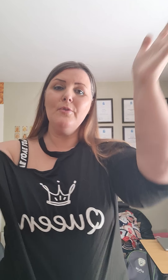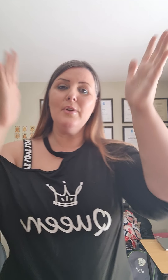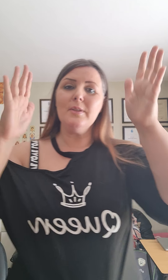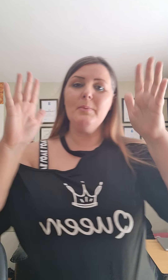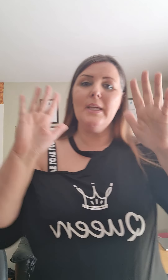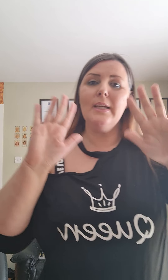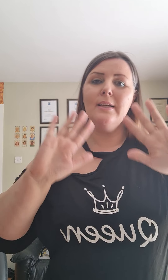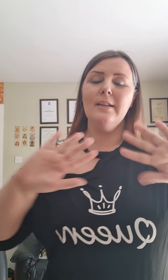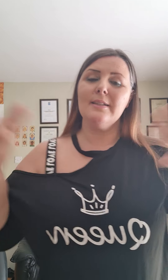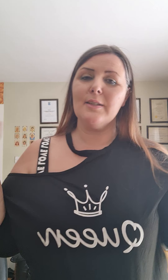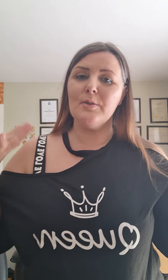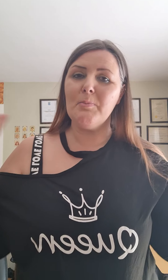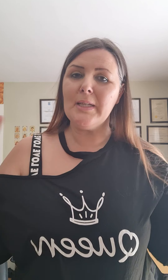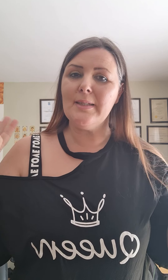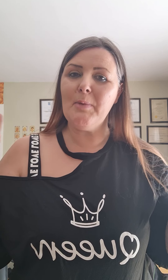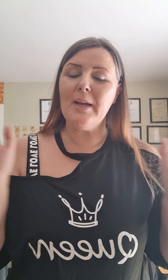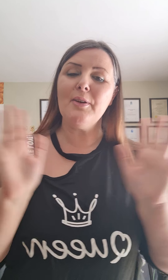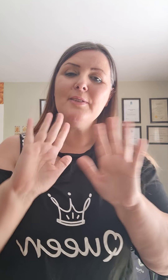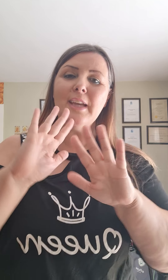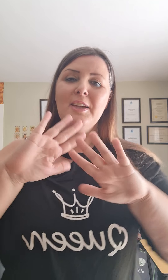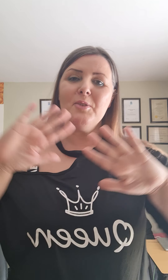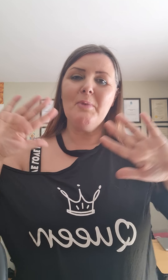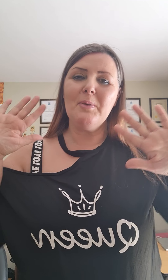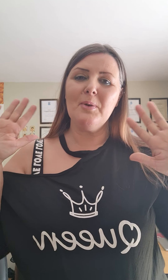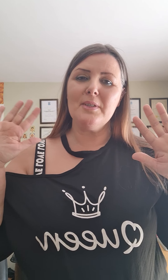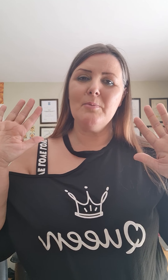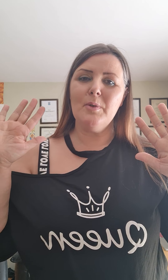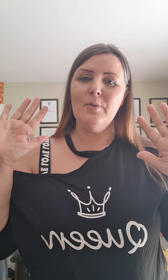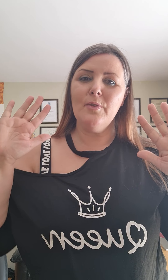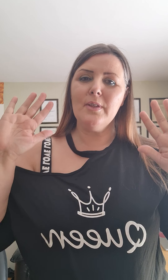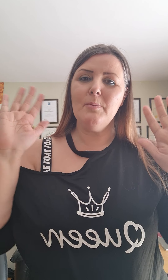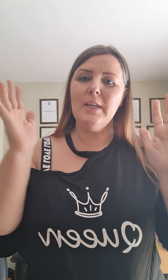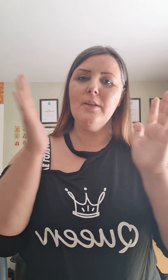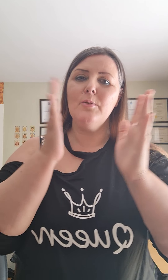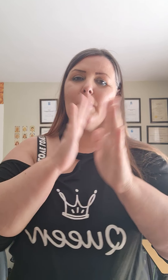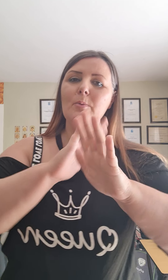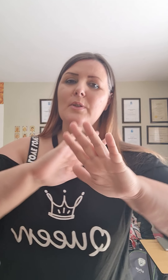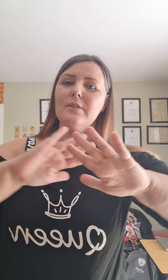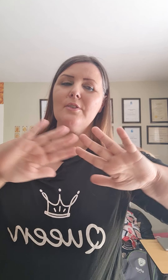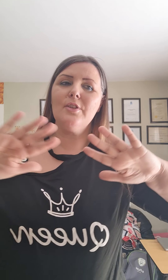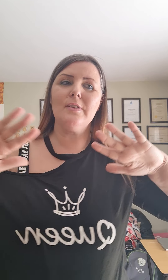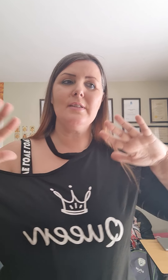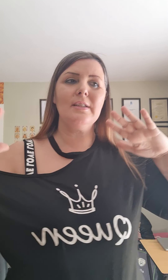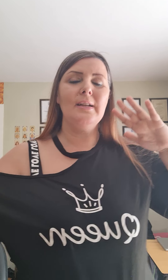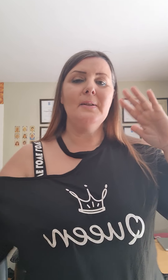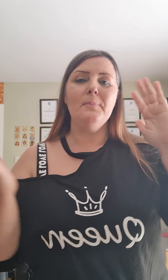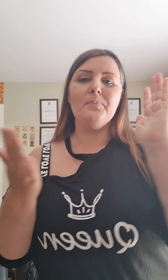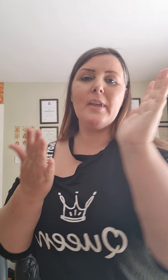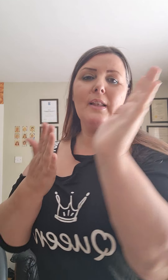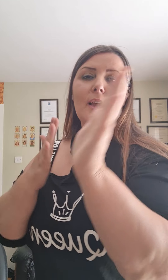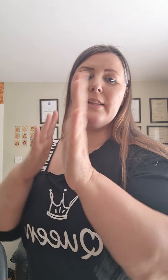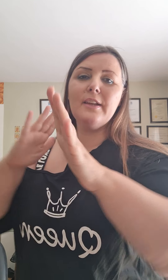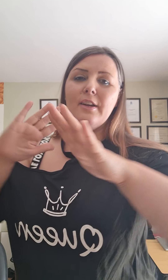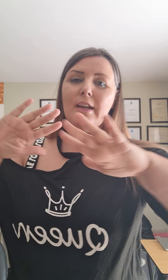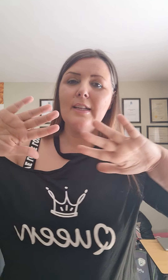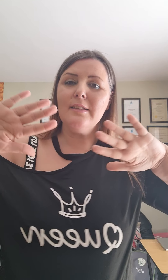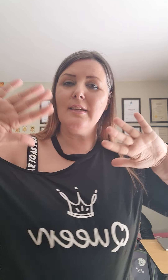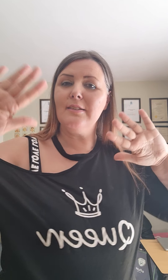with me excuse the mess in the background you might want to move with me you might want to just lie there and and